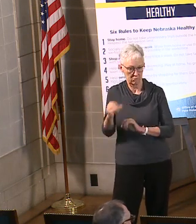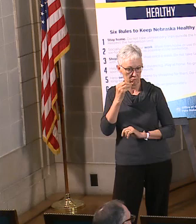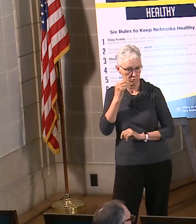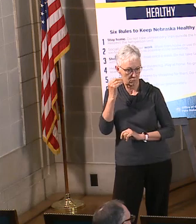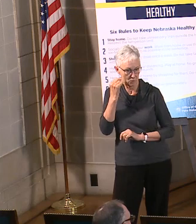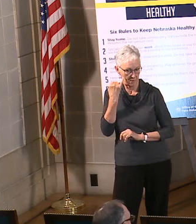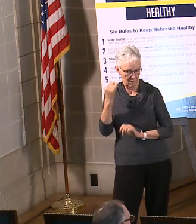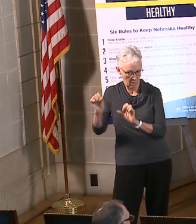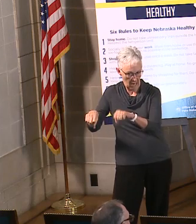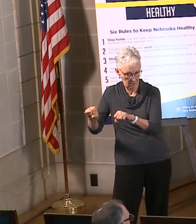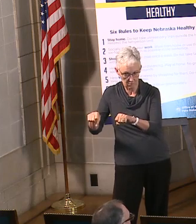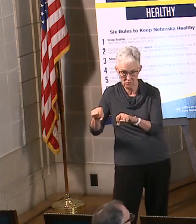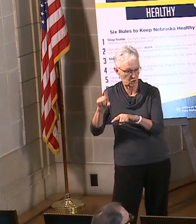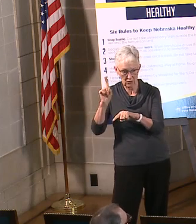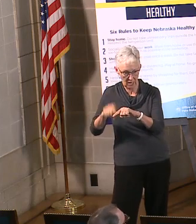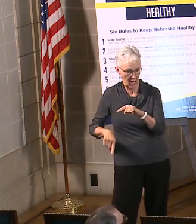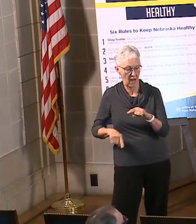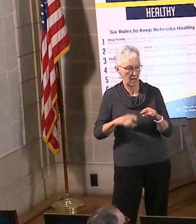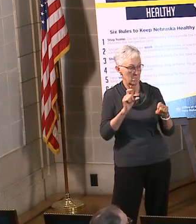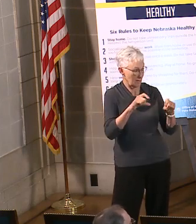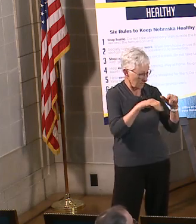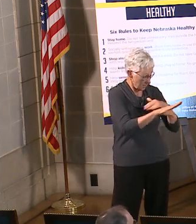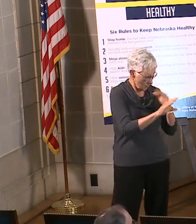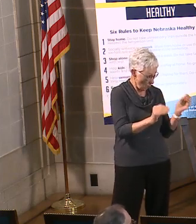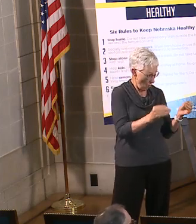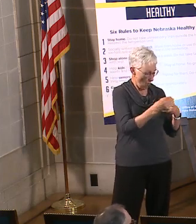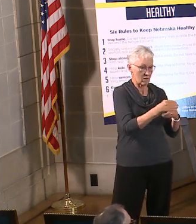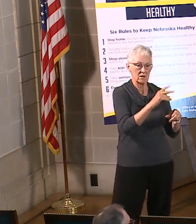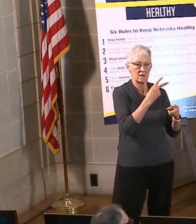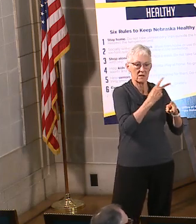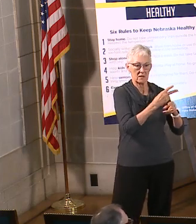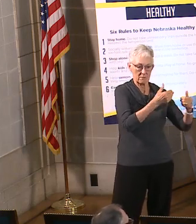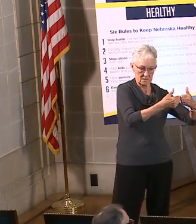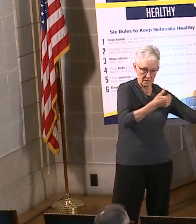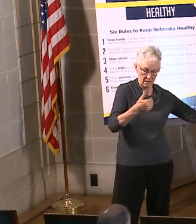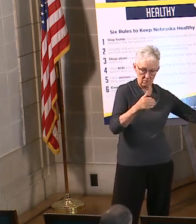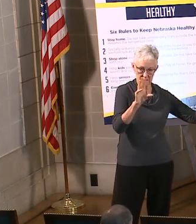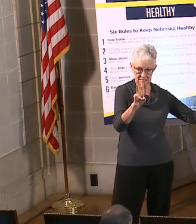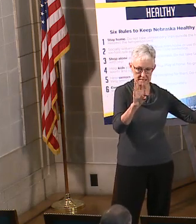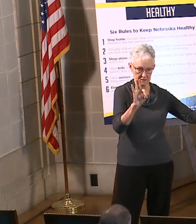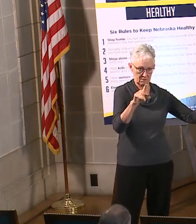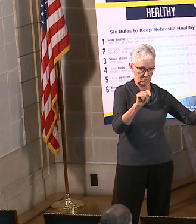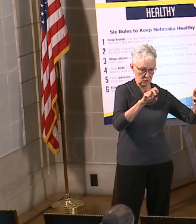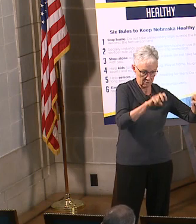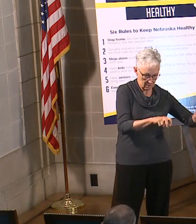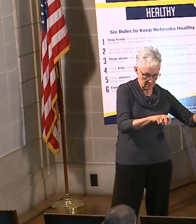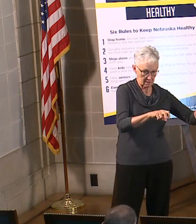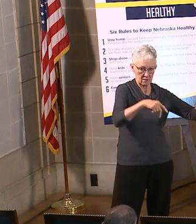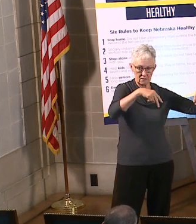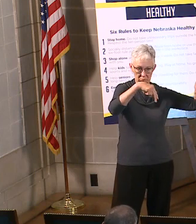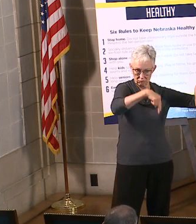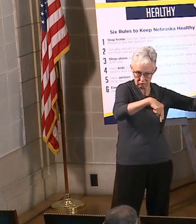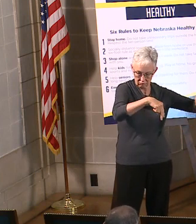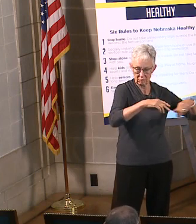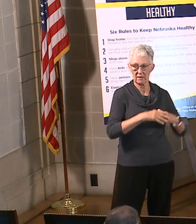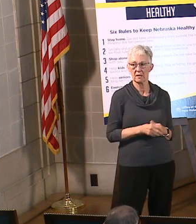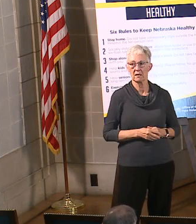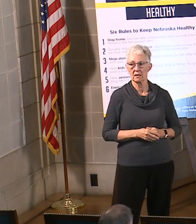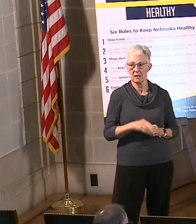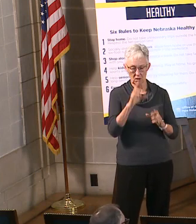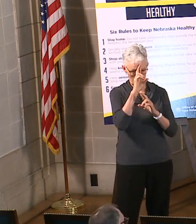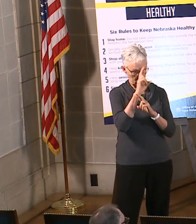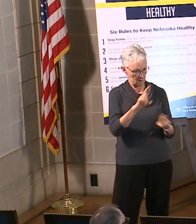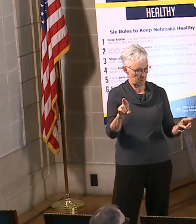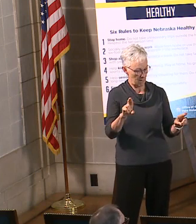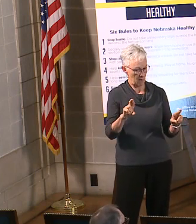work six feet distance from everybody. Respect the 10-person rule. If you're going out to